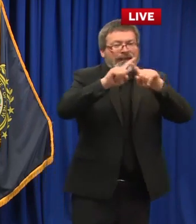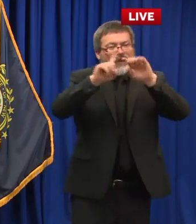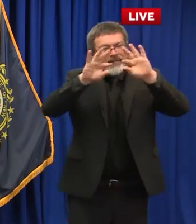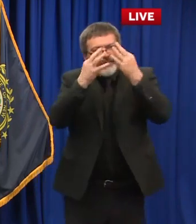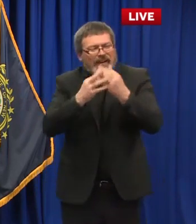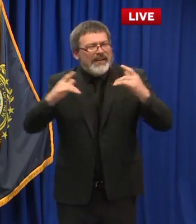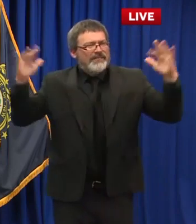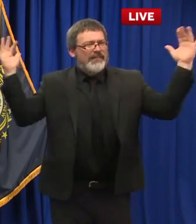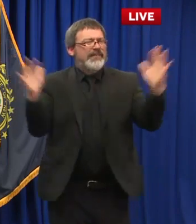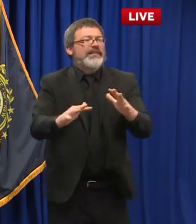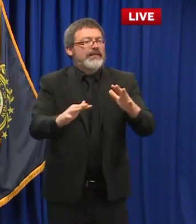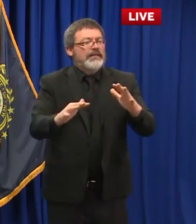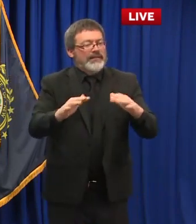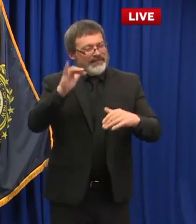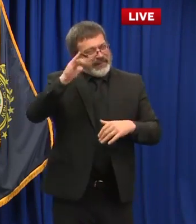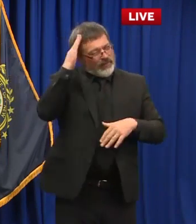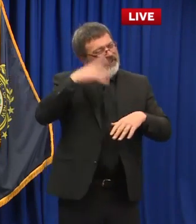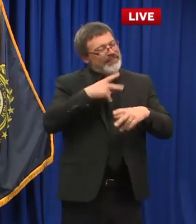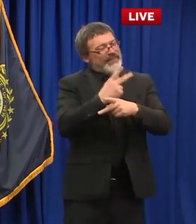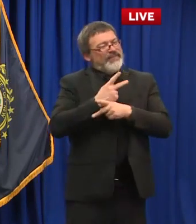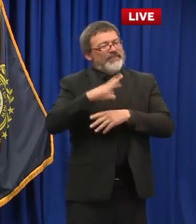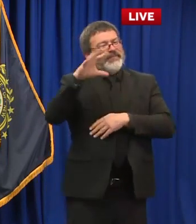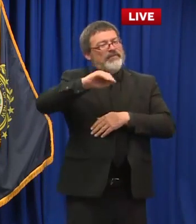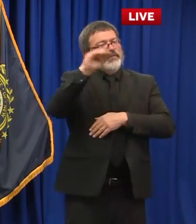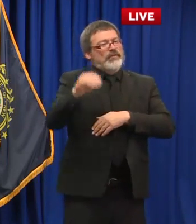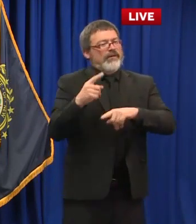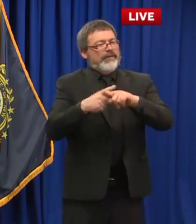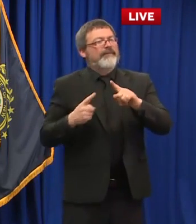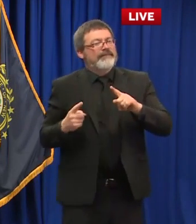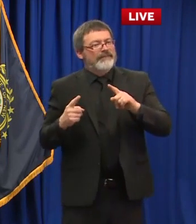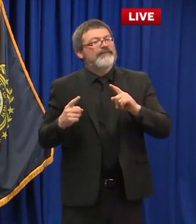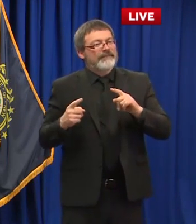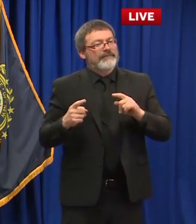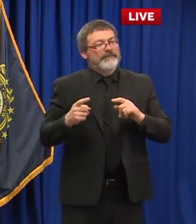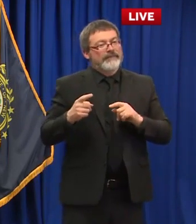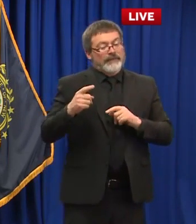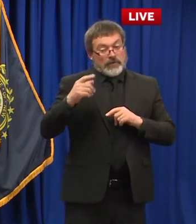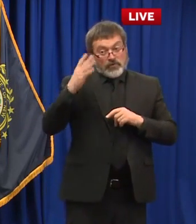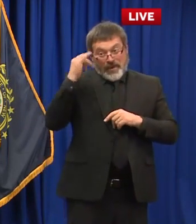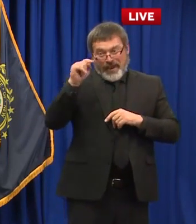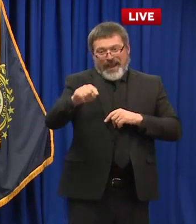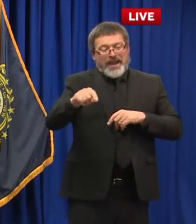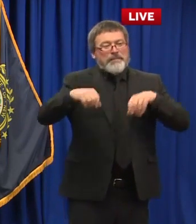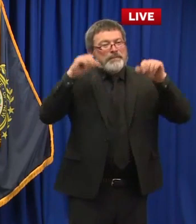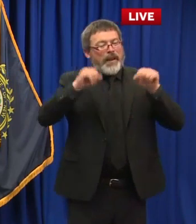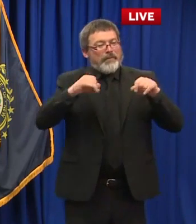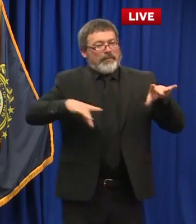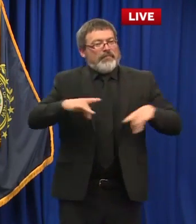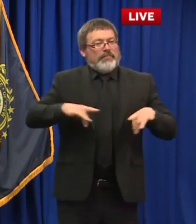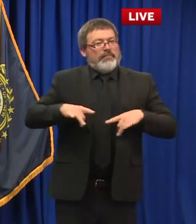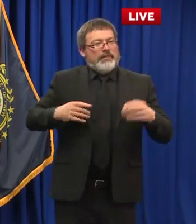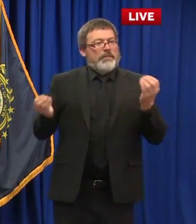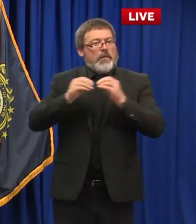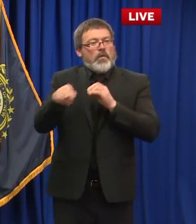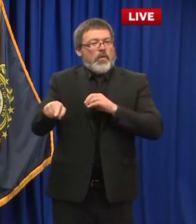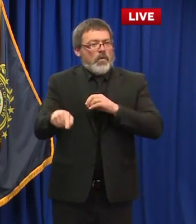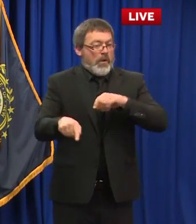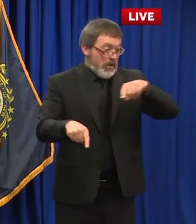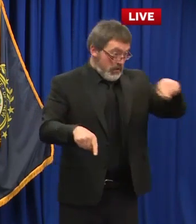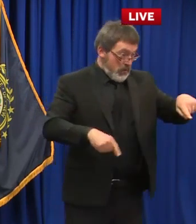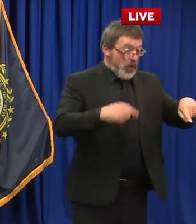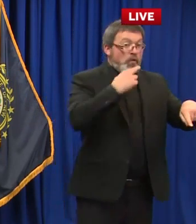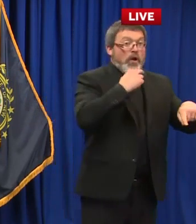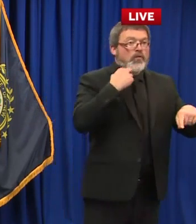likelihood of interaction amongst those small groups is just between table to table is just so much higher um and again we want to